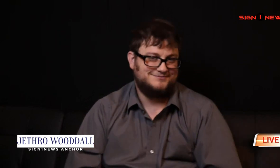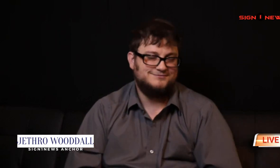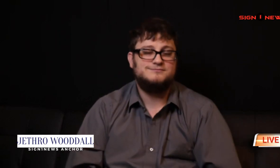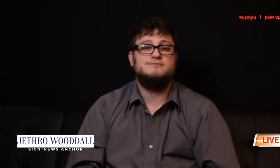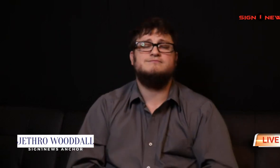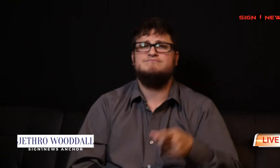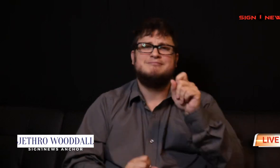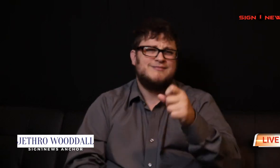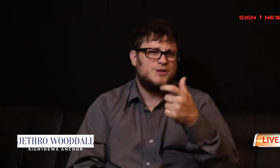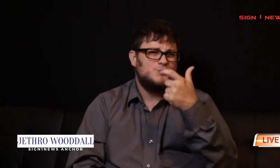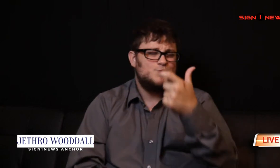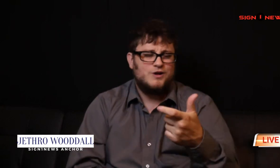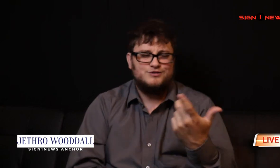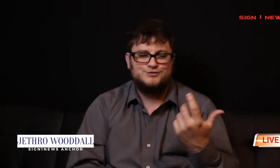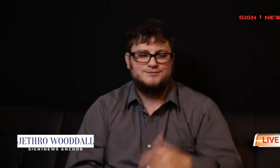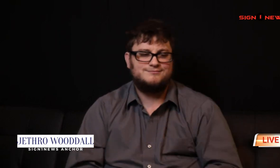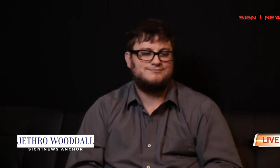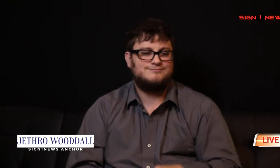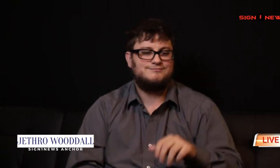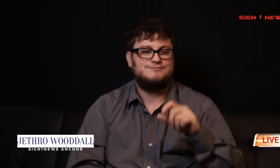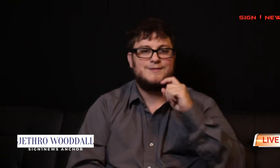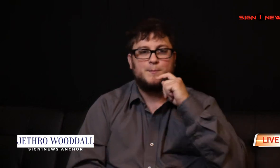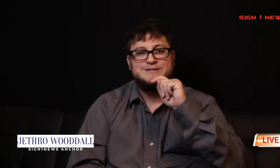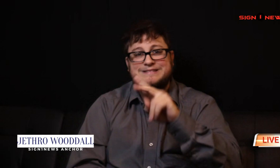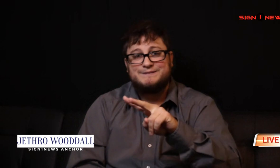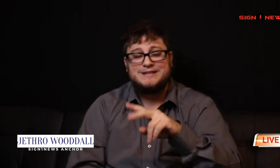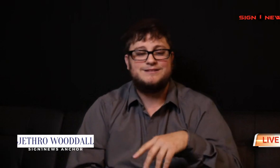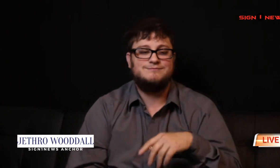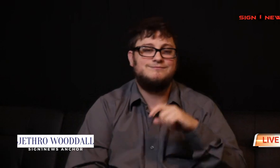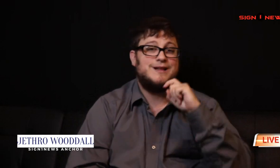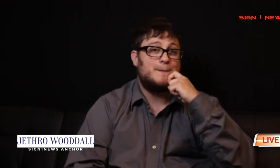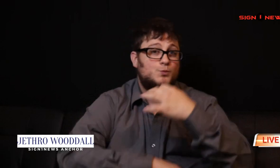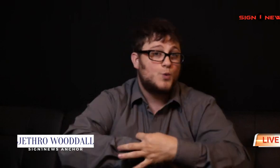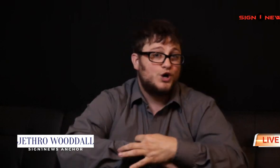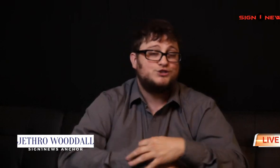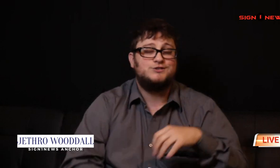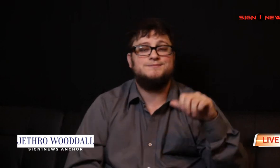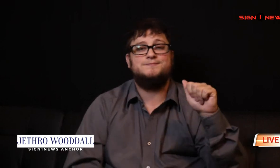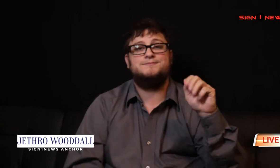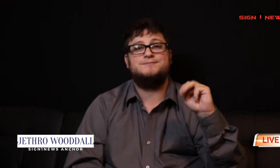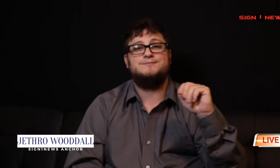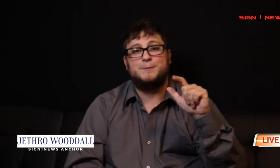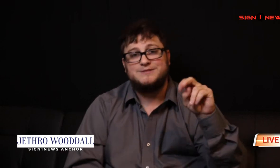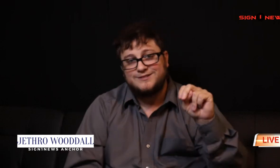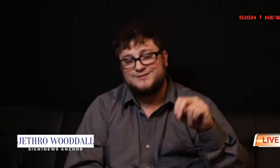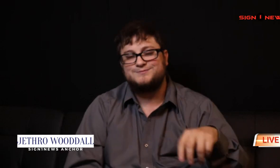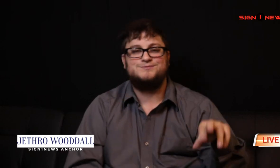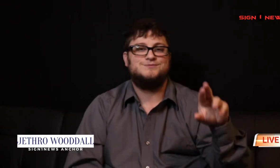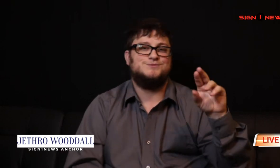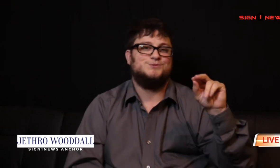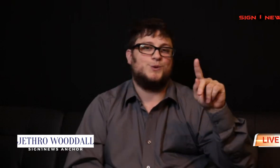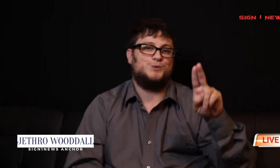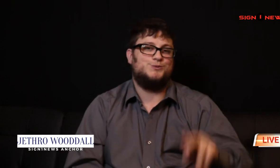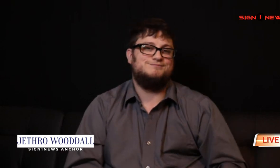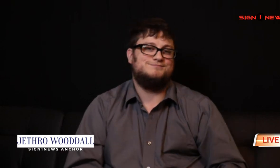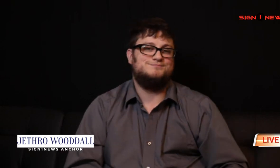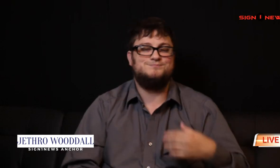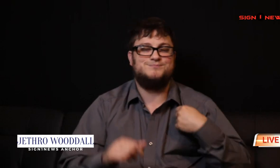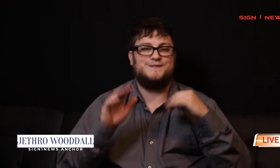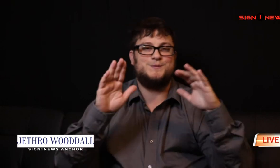You can also watch on Apple TV, Apple Watch, Amazon, and Roku. Have a wonderful